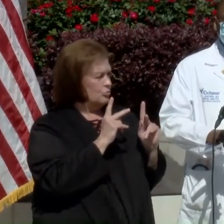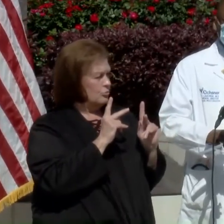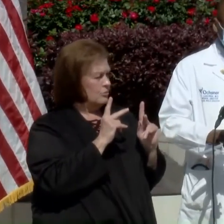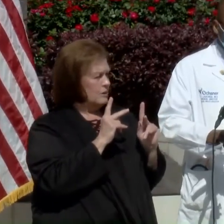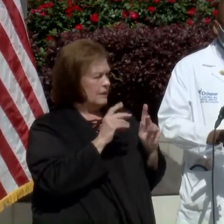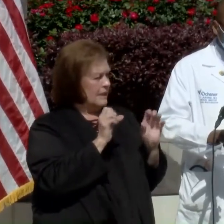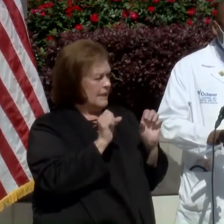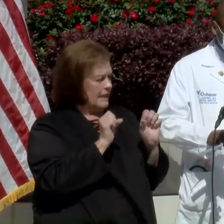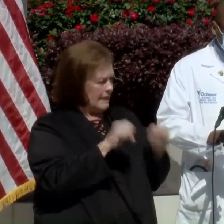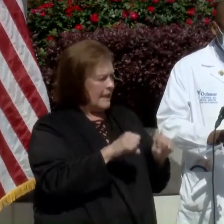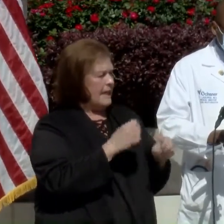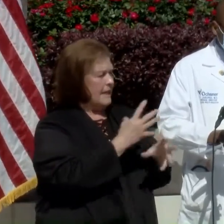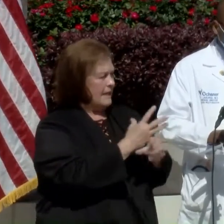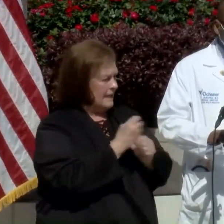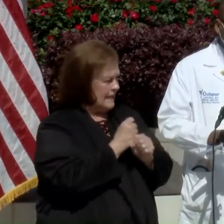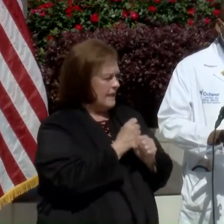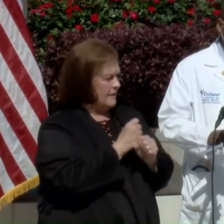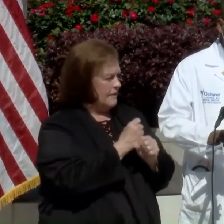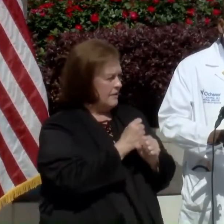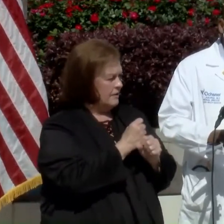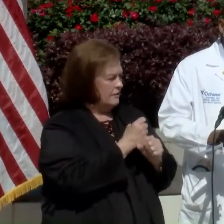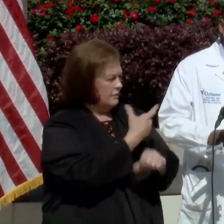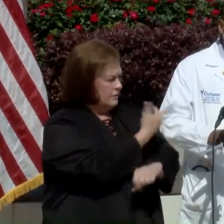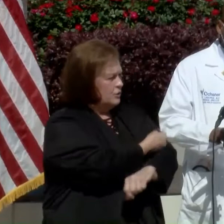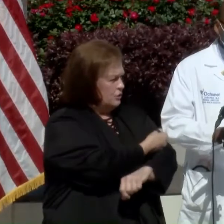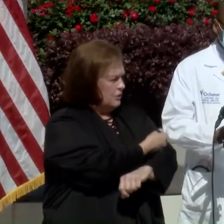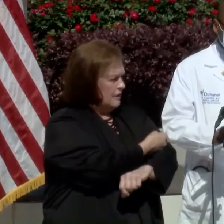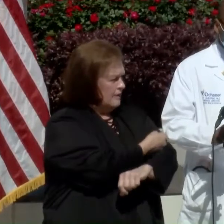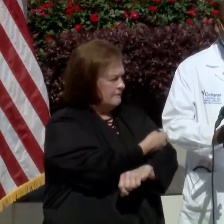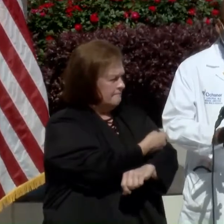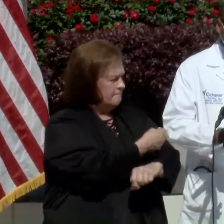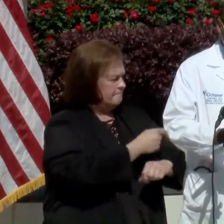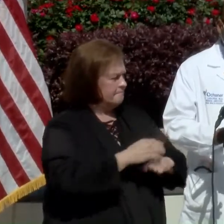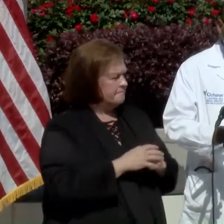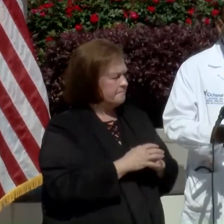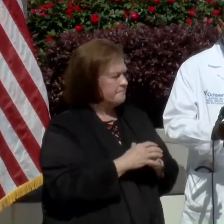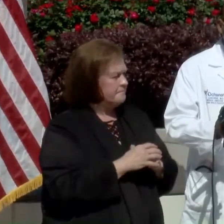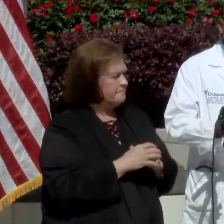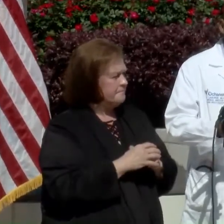to the herd in collective immunity.